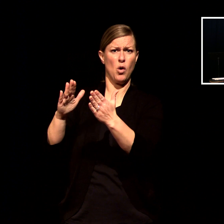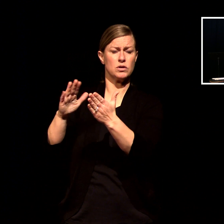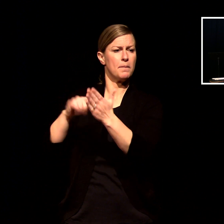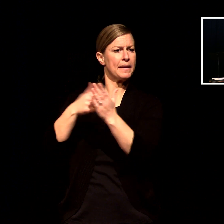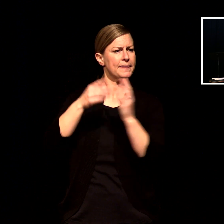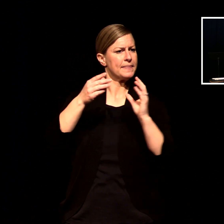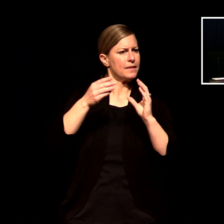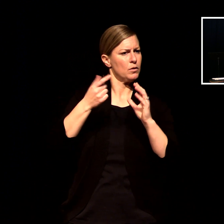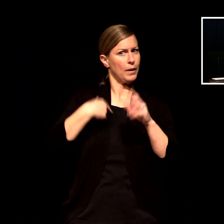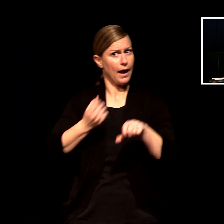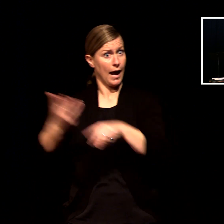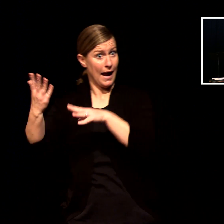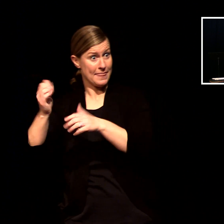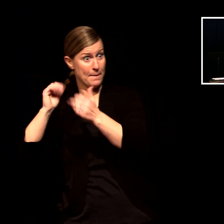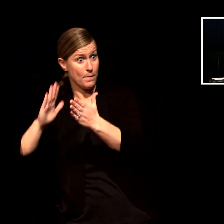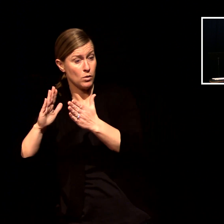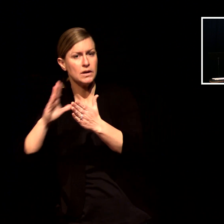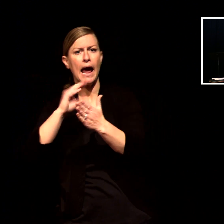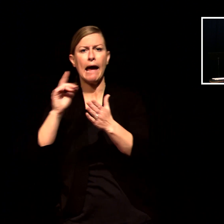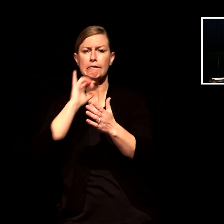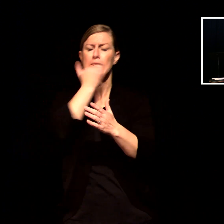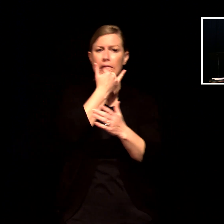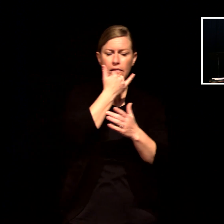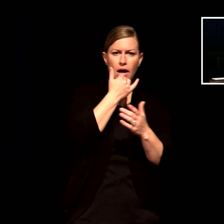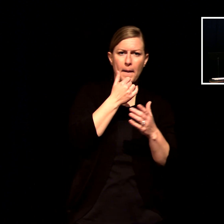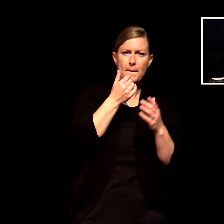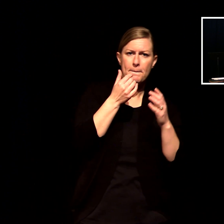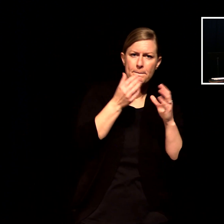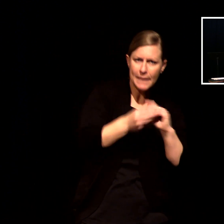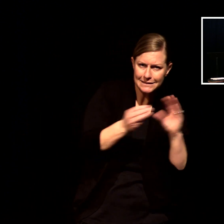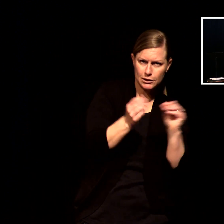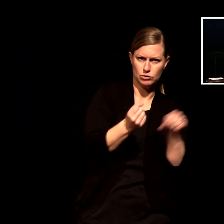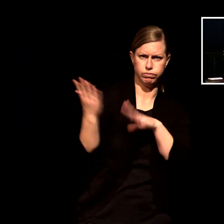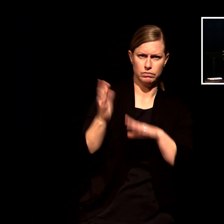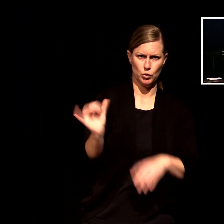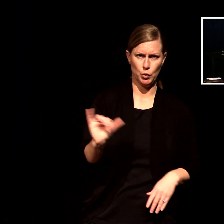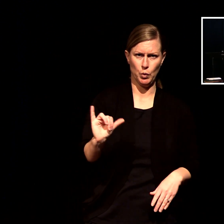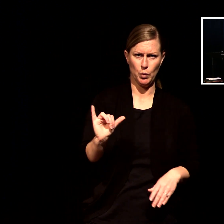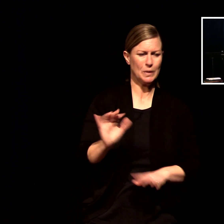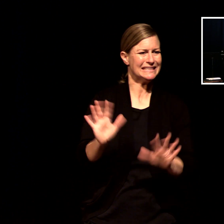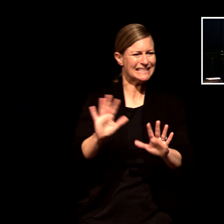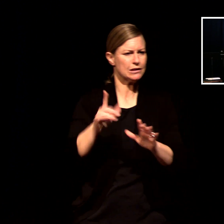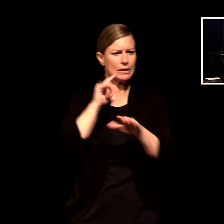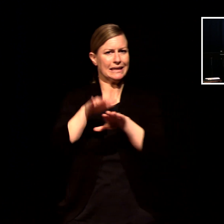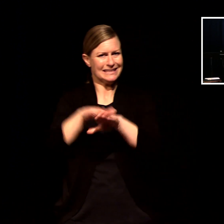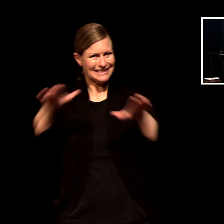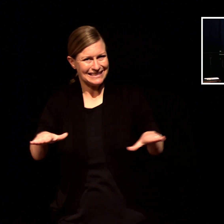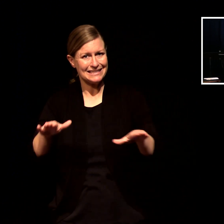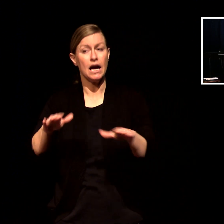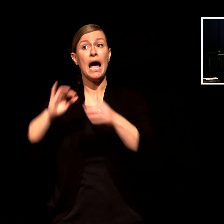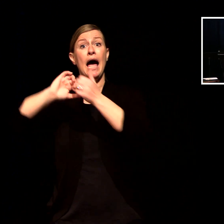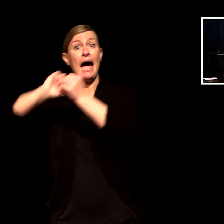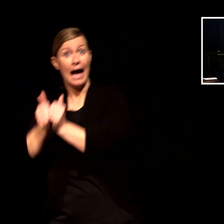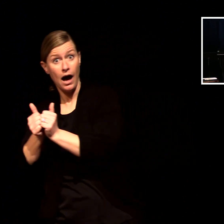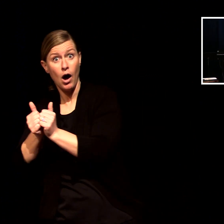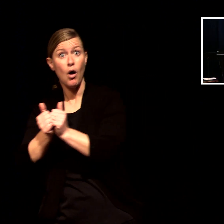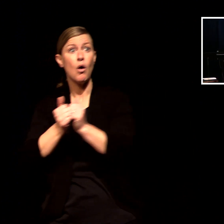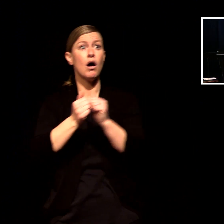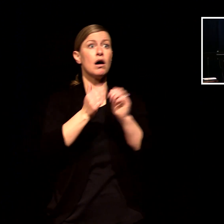we've discarded the message we've discarded the mission but mission is multifaceted and all human pain is